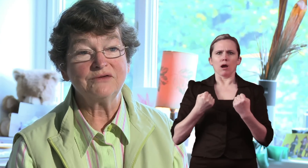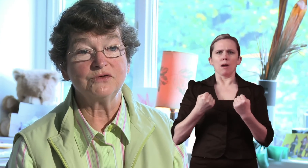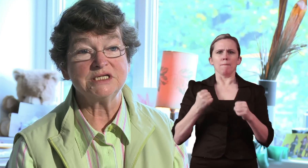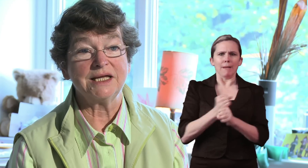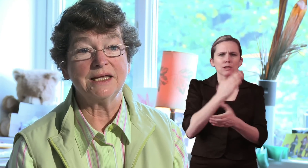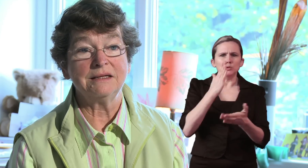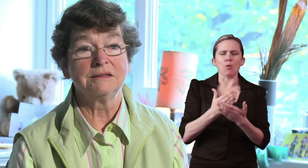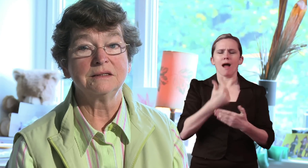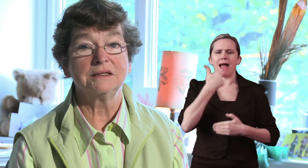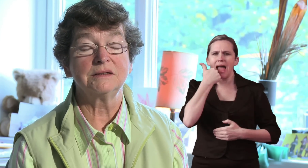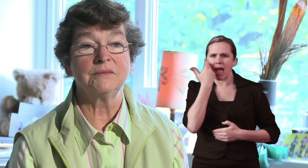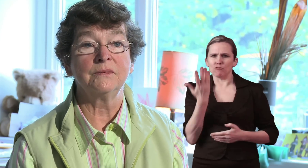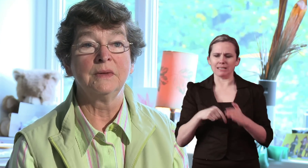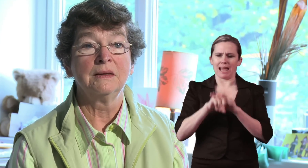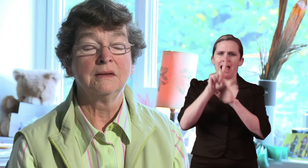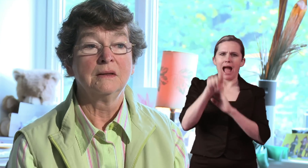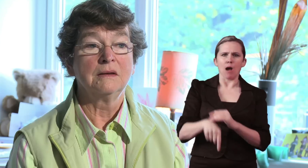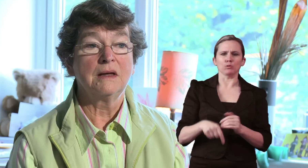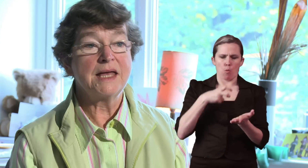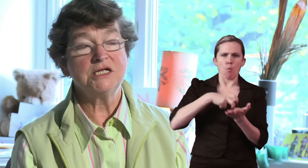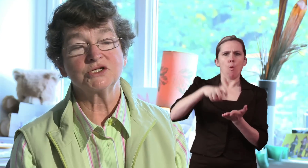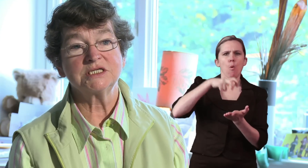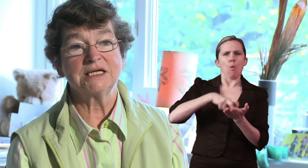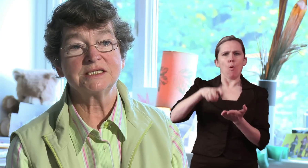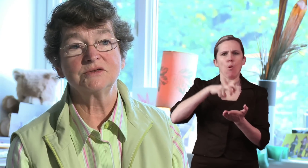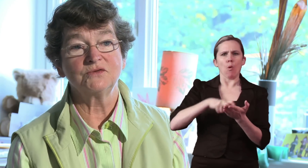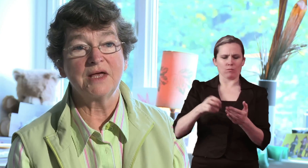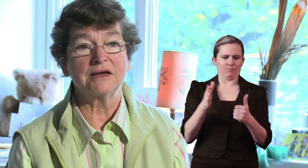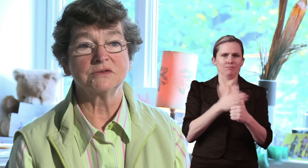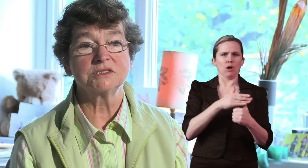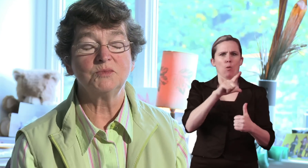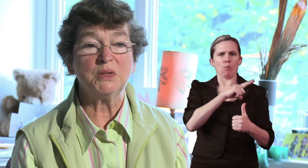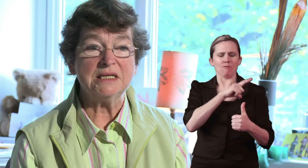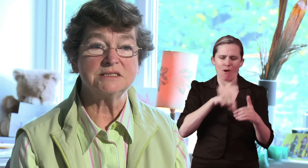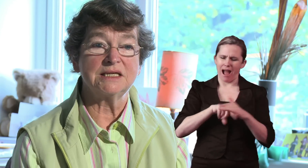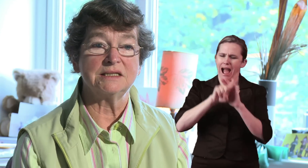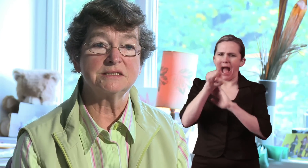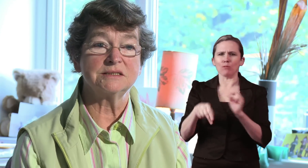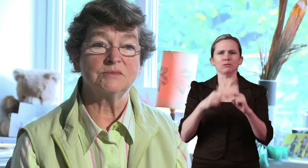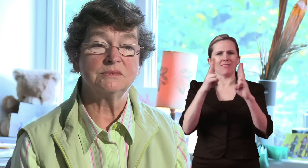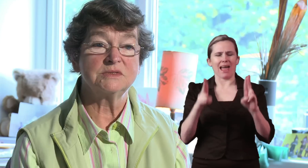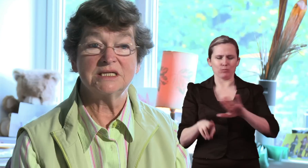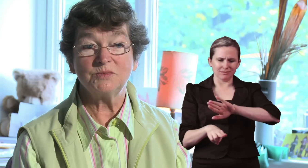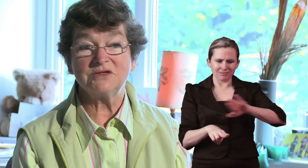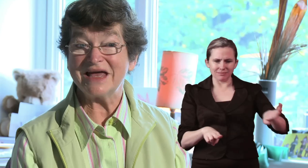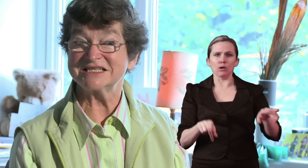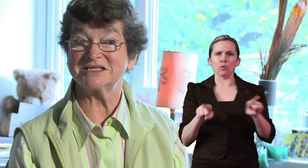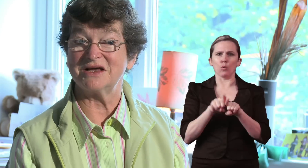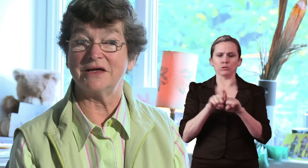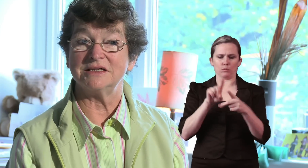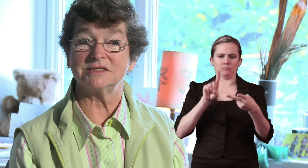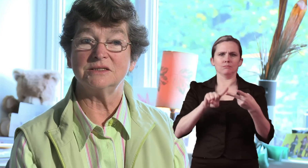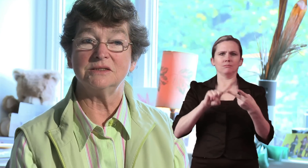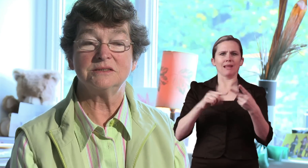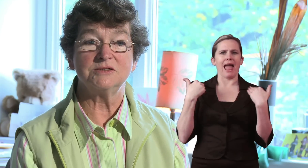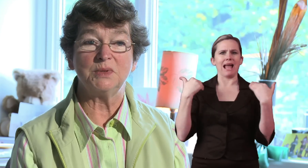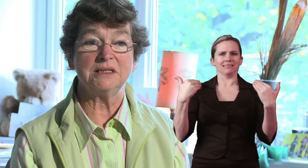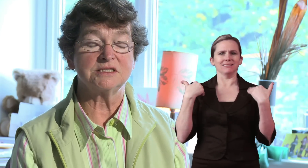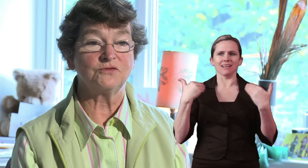every day. A just to get out of the house and B to get to get a bit of exercise and to begin to